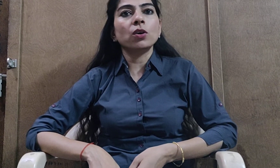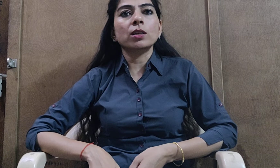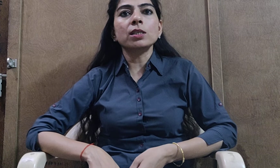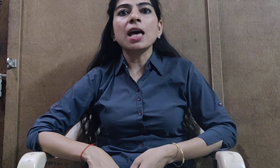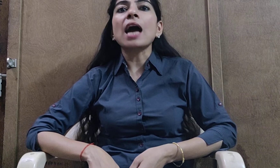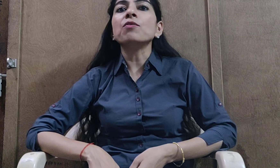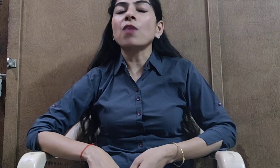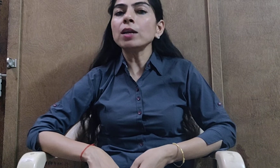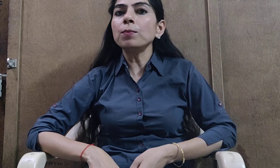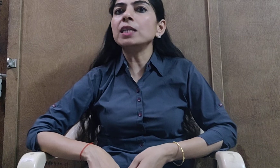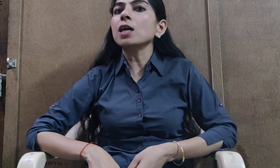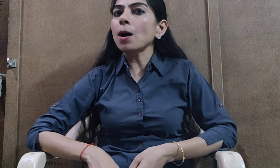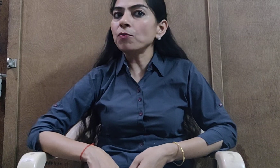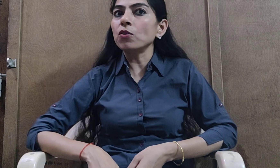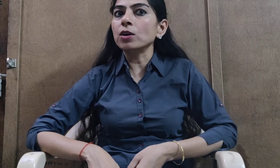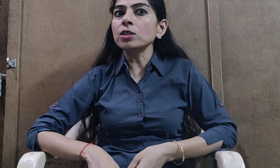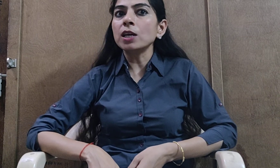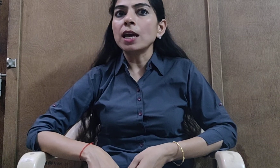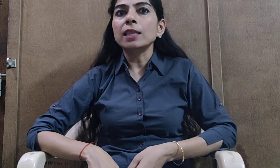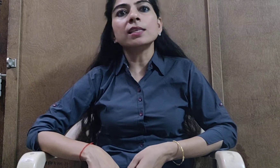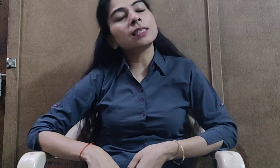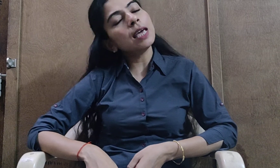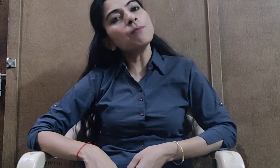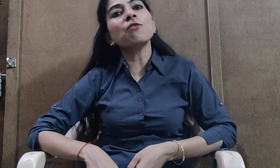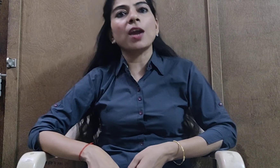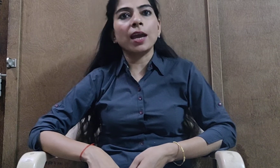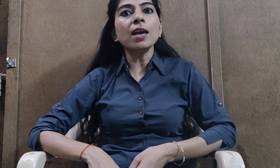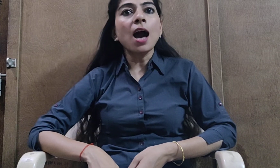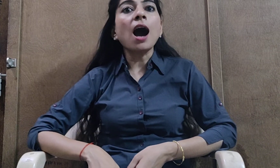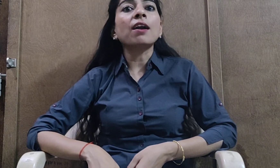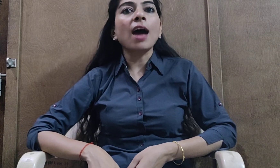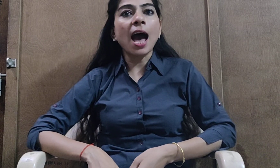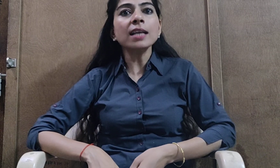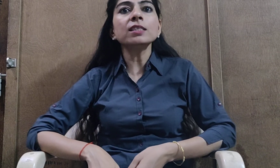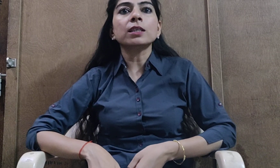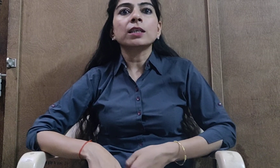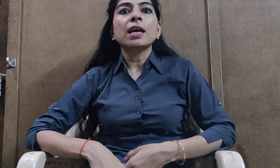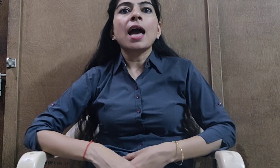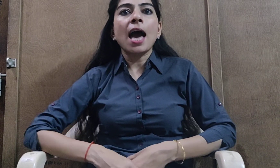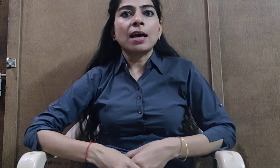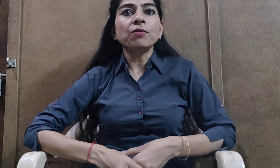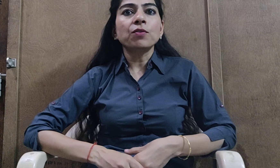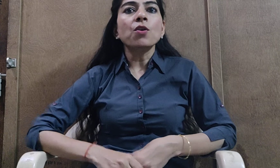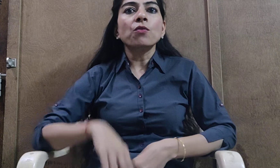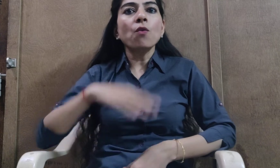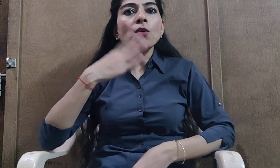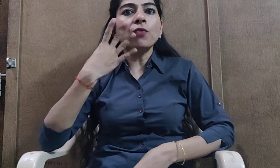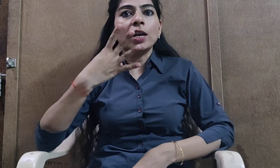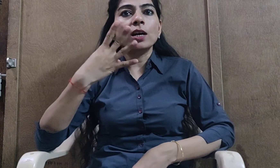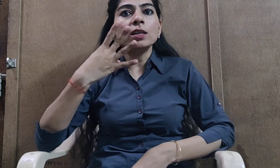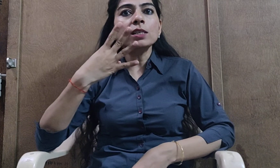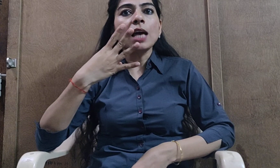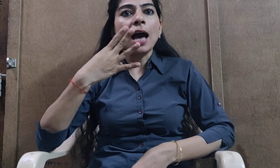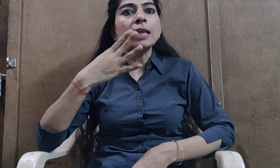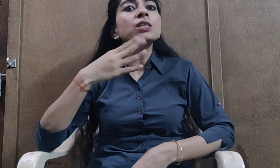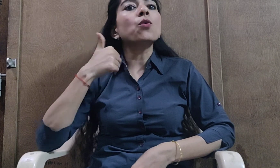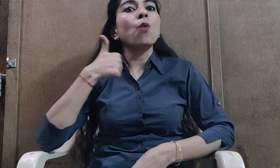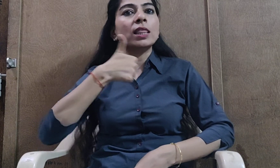and 1 beat upwards. In the same way our hands have 4 fingers and 1